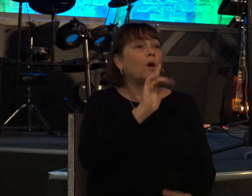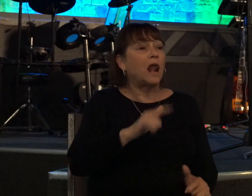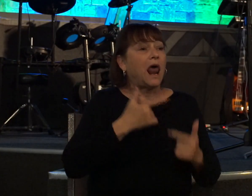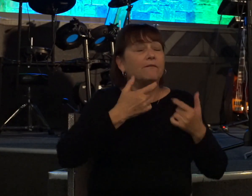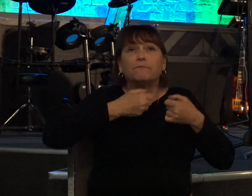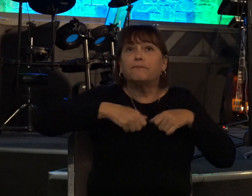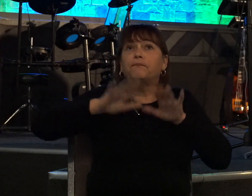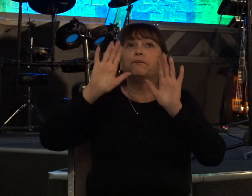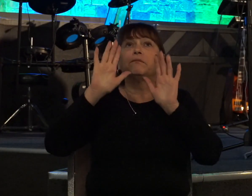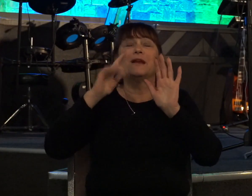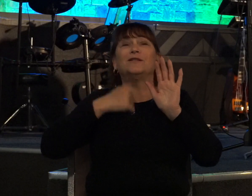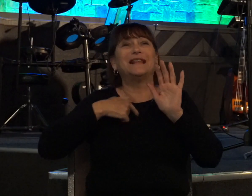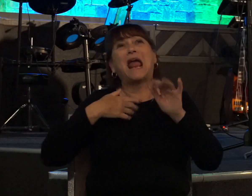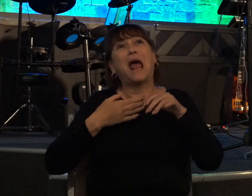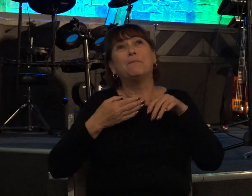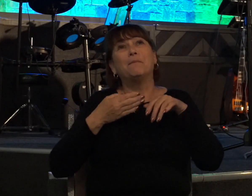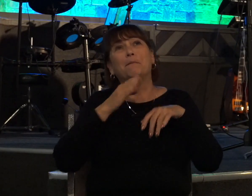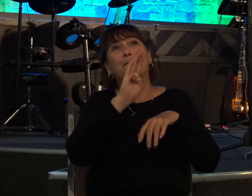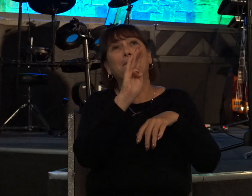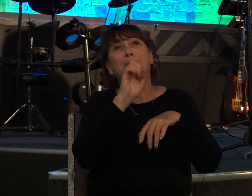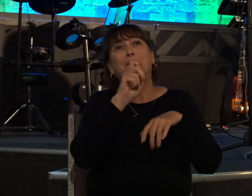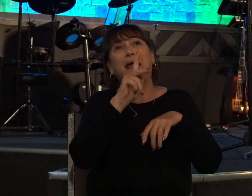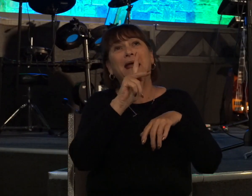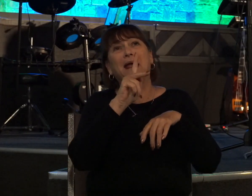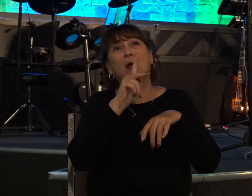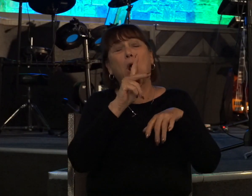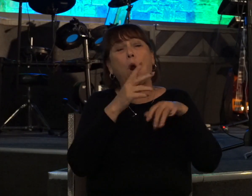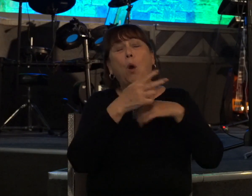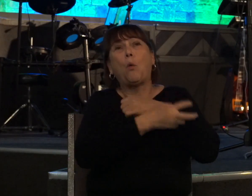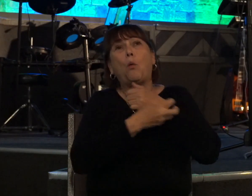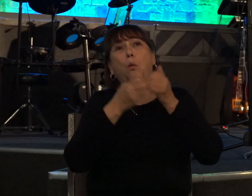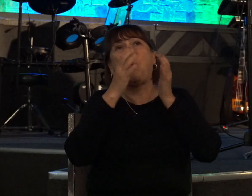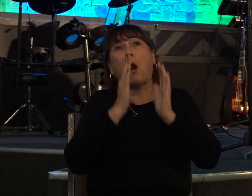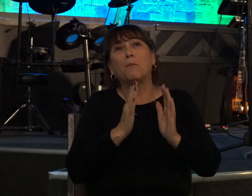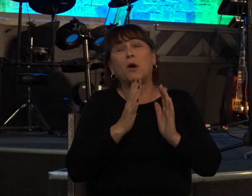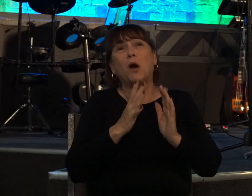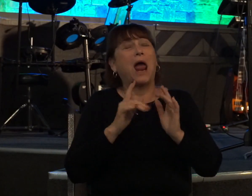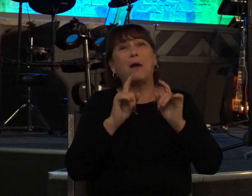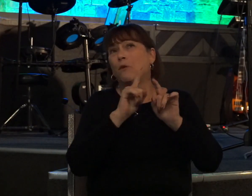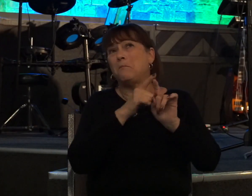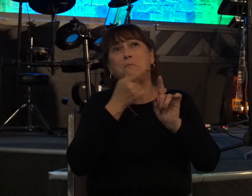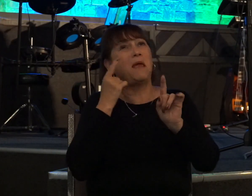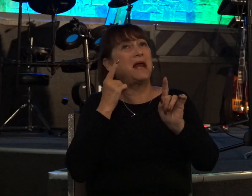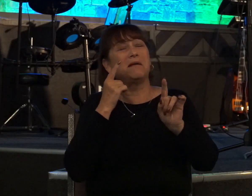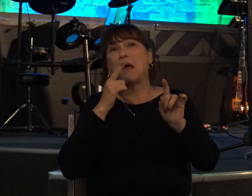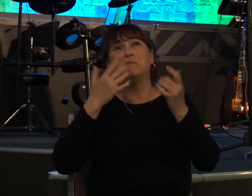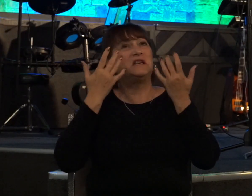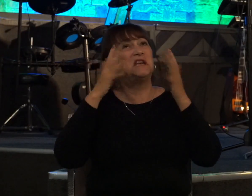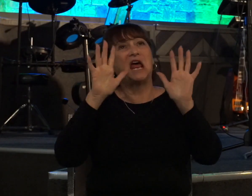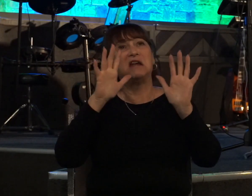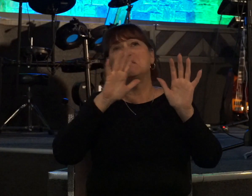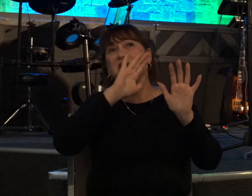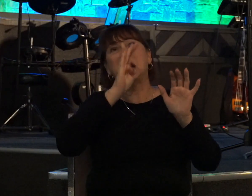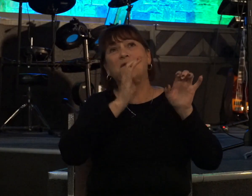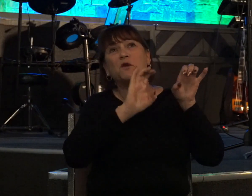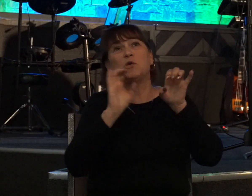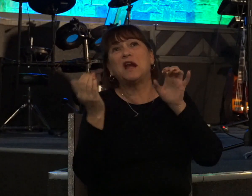I'm a bank robber and I repent of robbing banks I'm done with it I'm never going to do it again I want to live for you